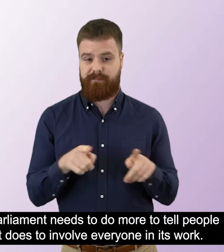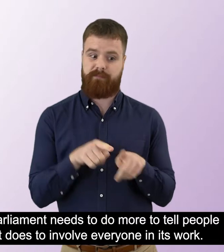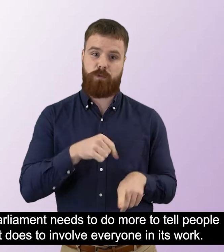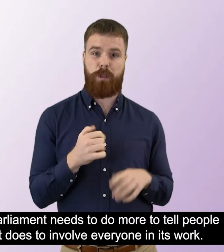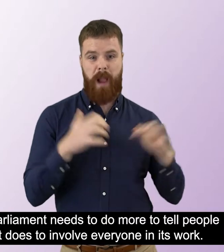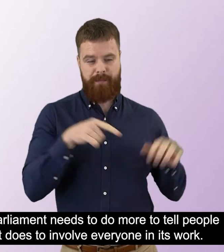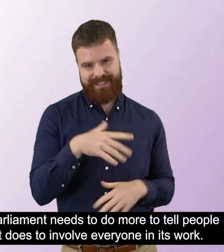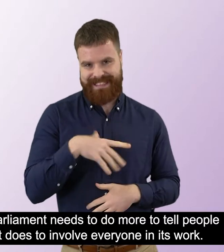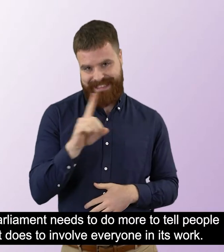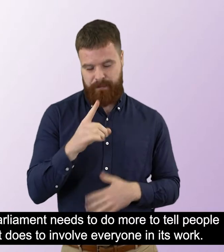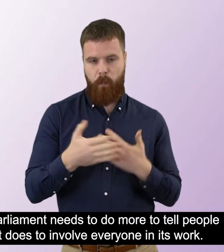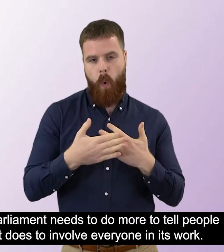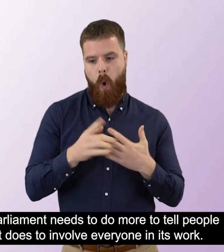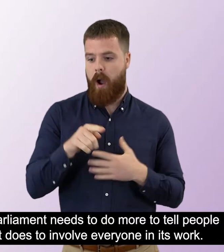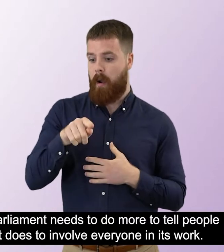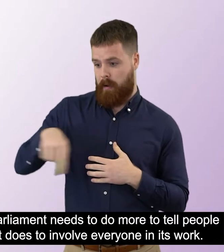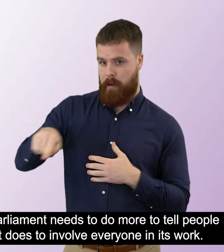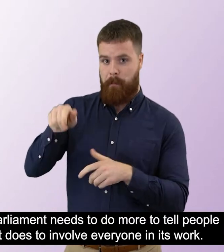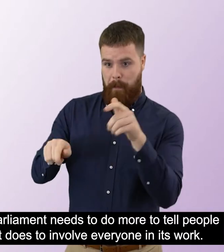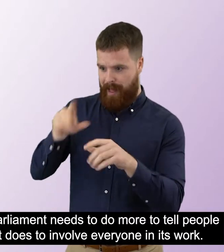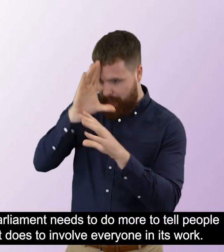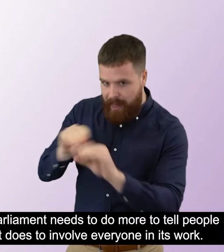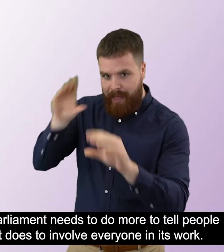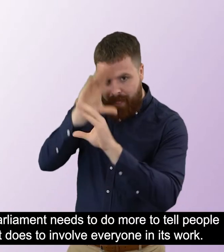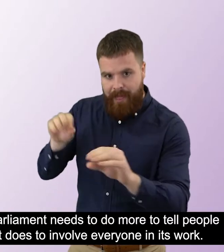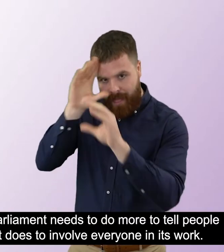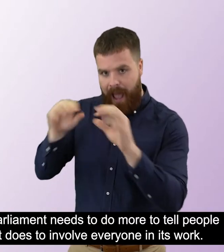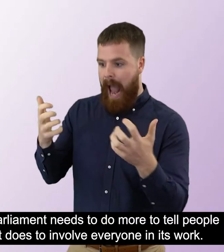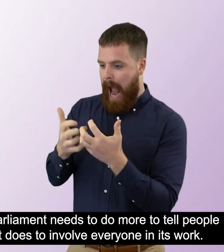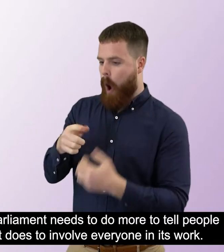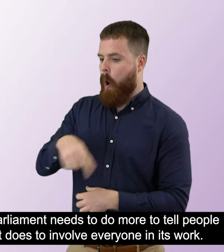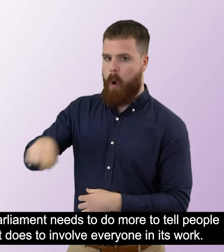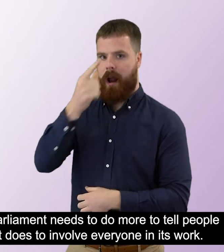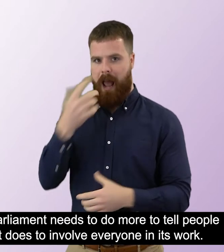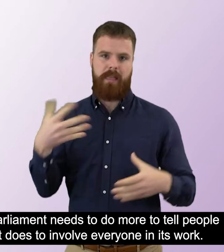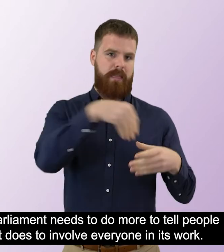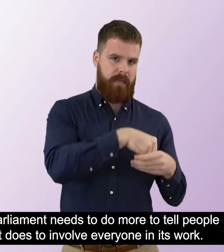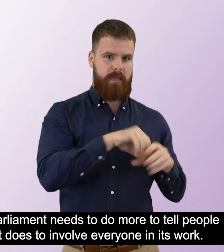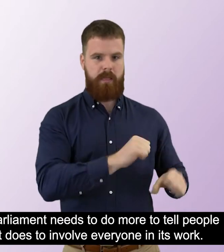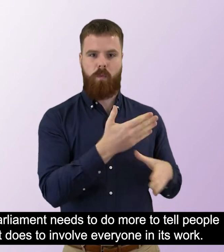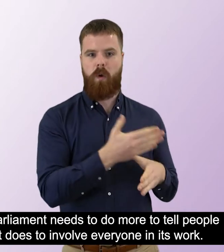The Scottish Parliament needs to do more to tell people about what it does to involve everyone in its work.